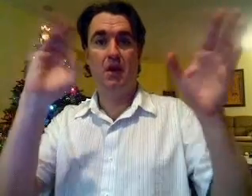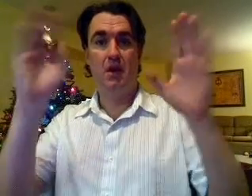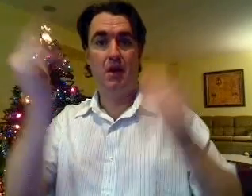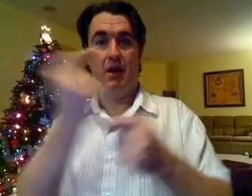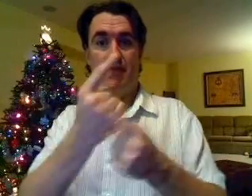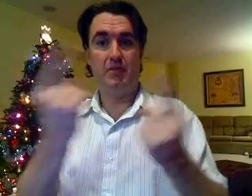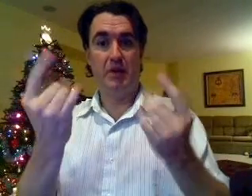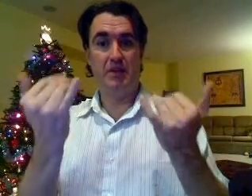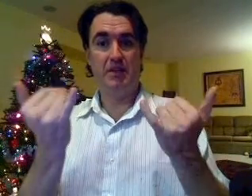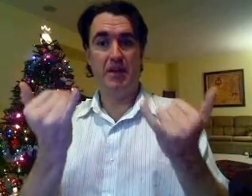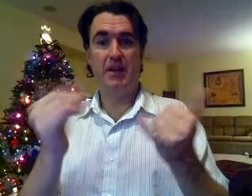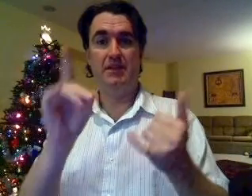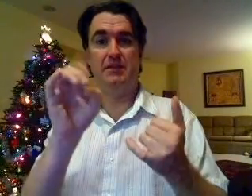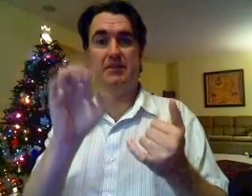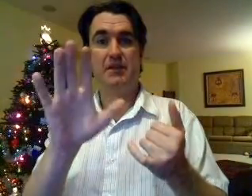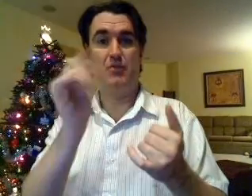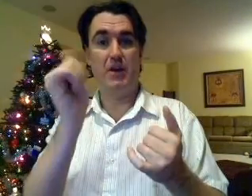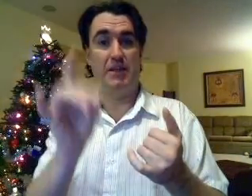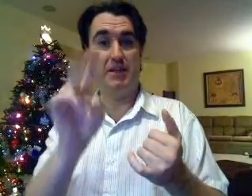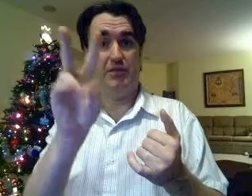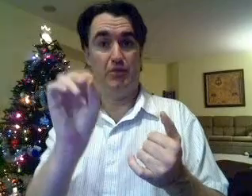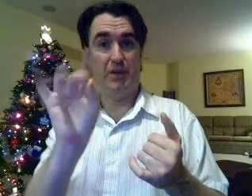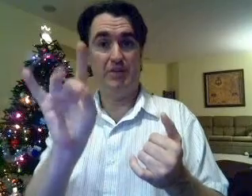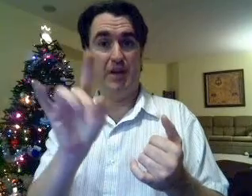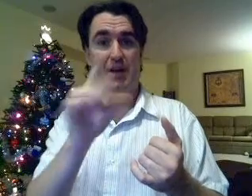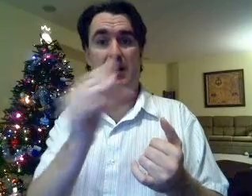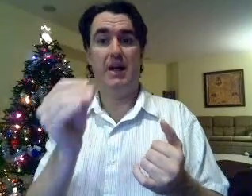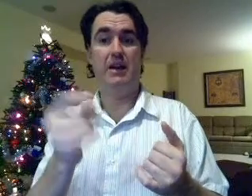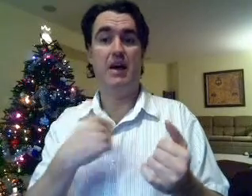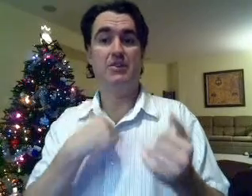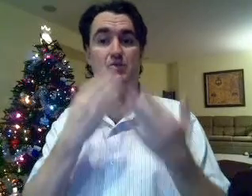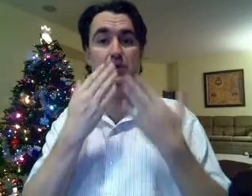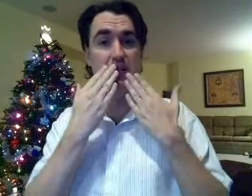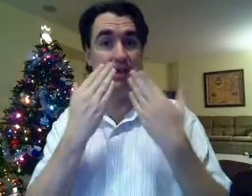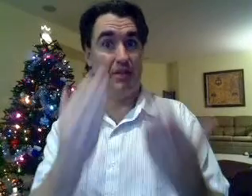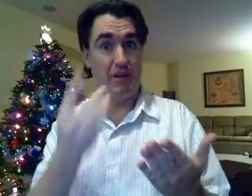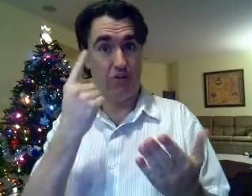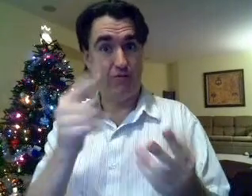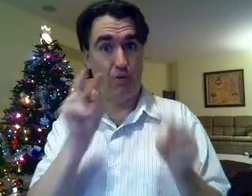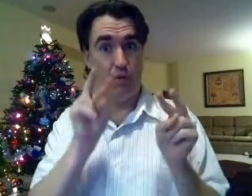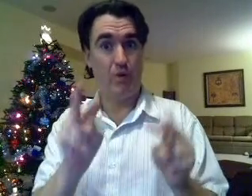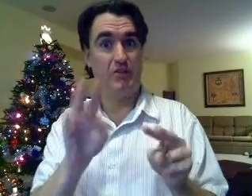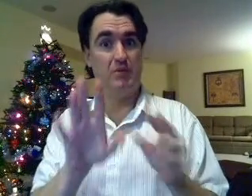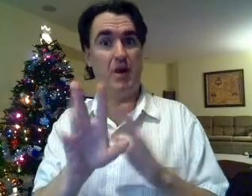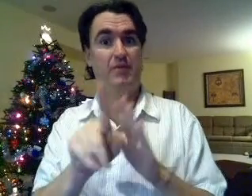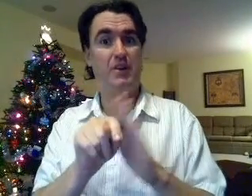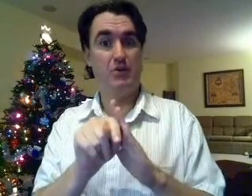Hi, everybody. Today is December 18, 2008, and I just want to say thank you for watching my videos.